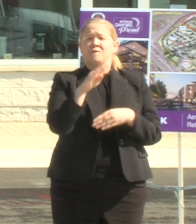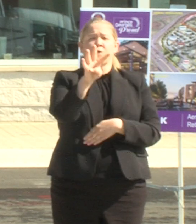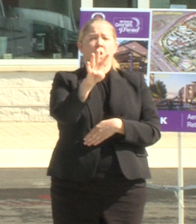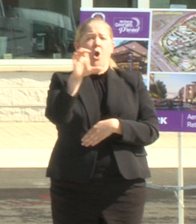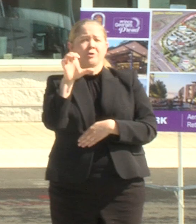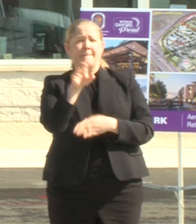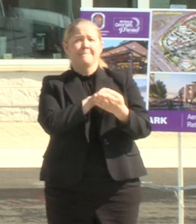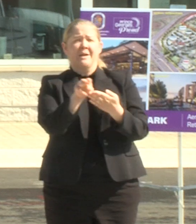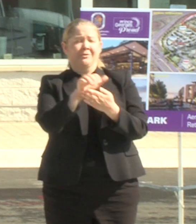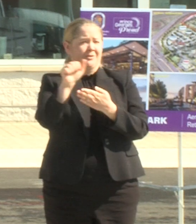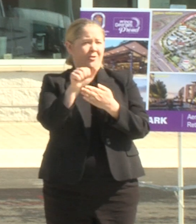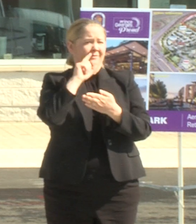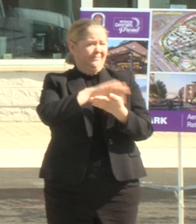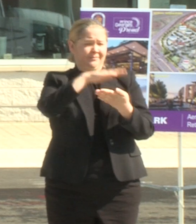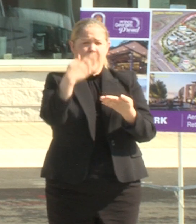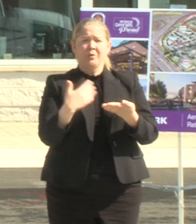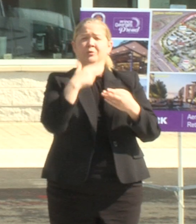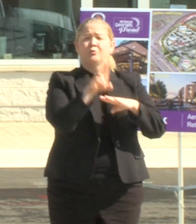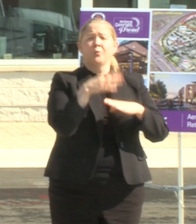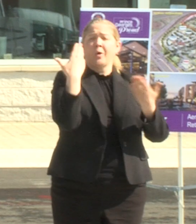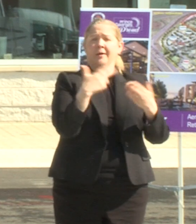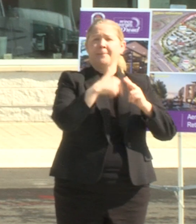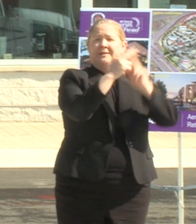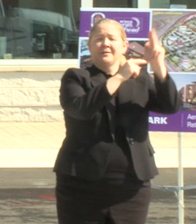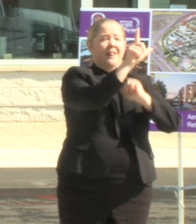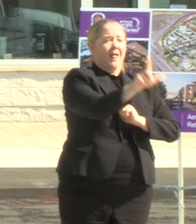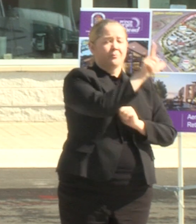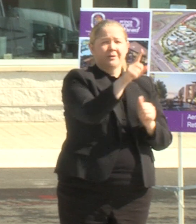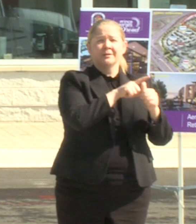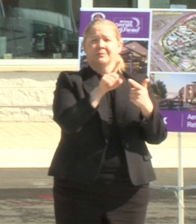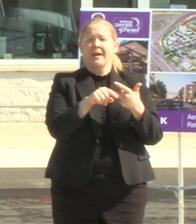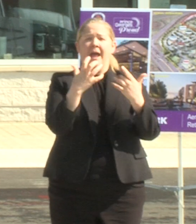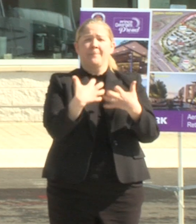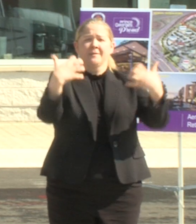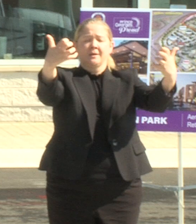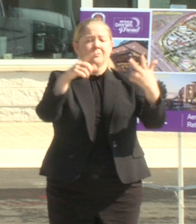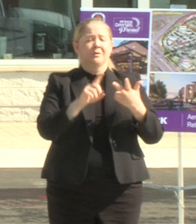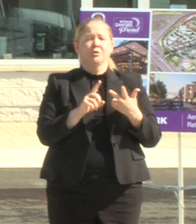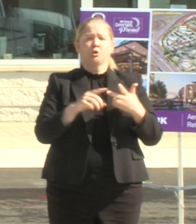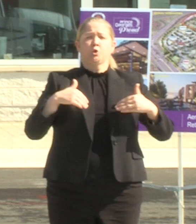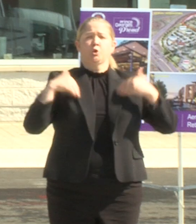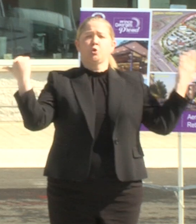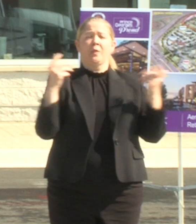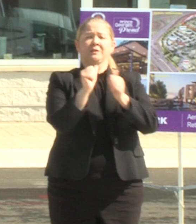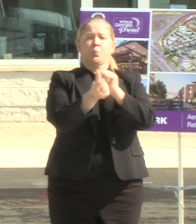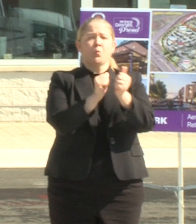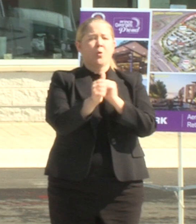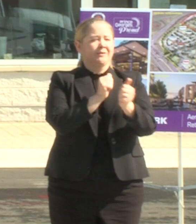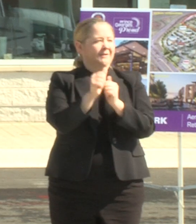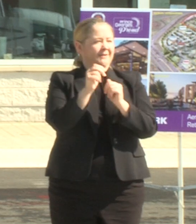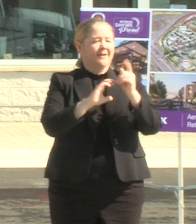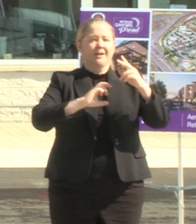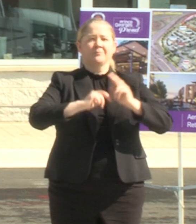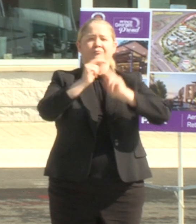authority that we're using to build a new library a new amphitheater and a youth sports complex now y'all don't seem excited enough to me